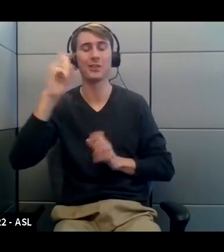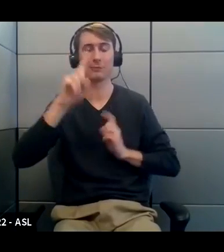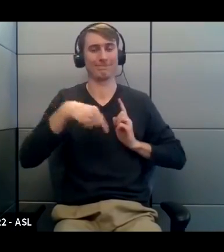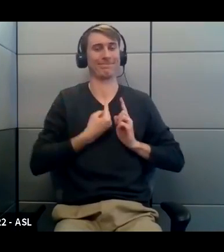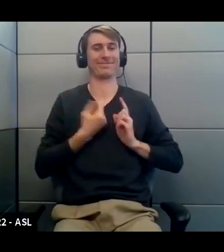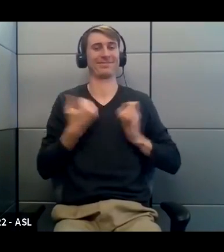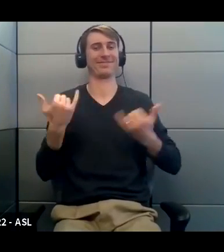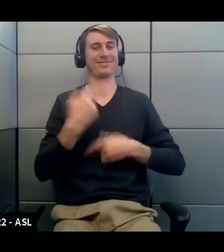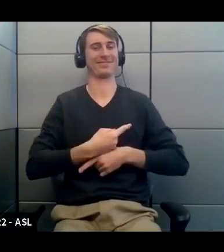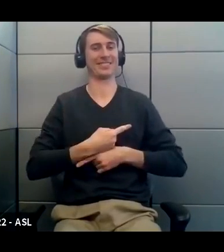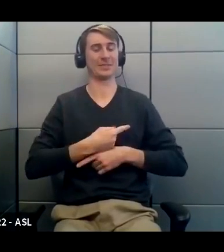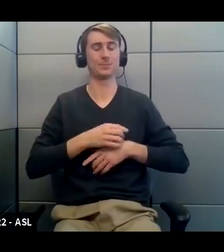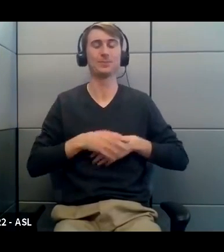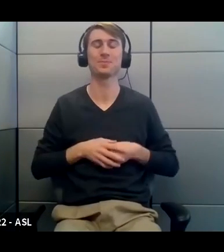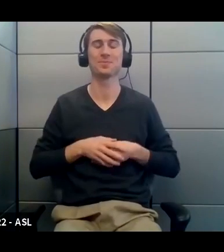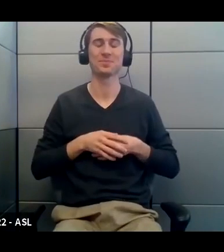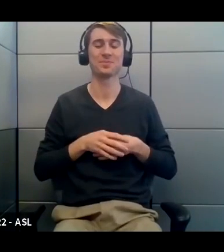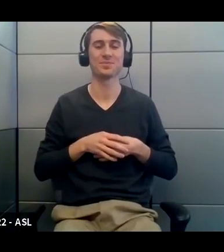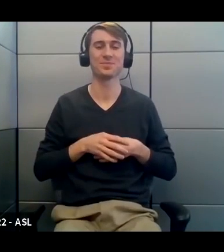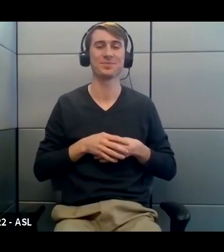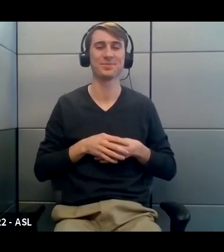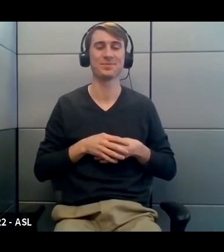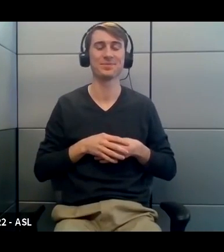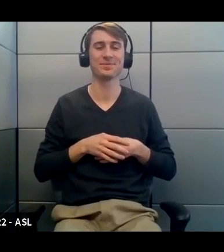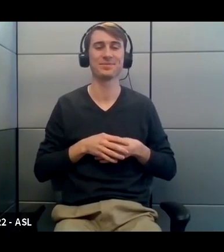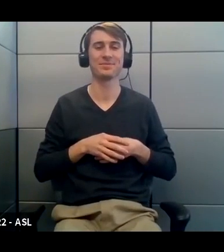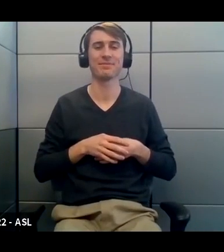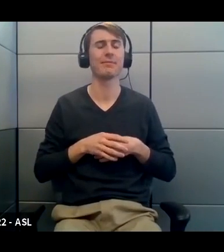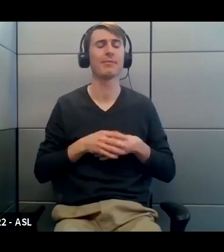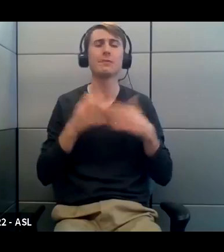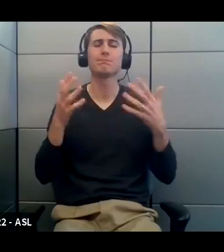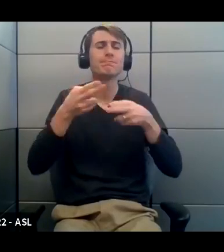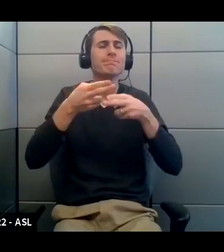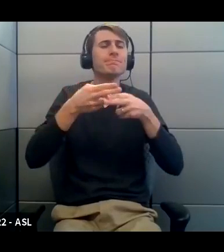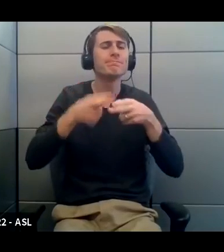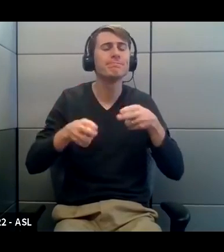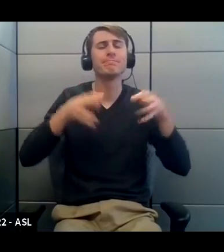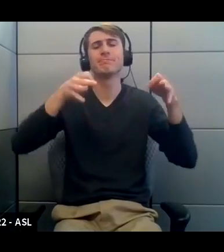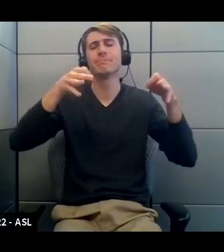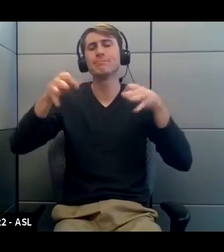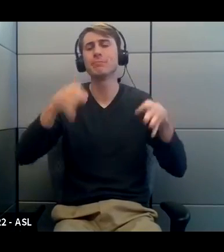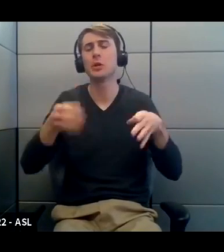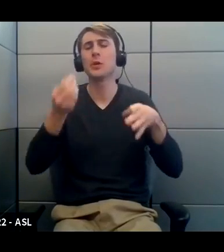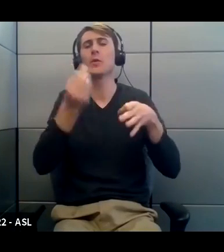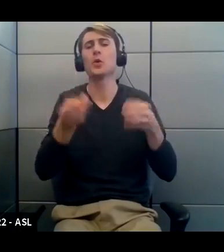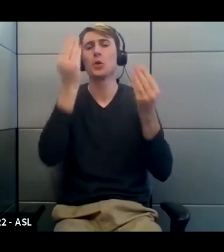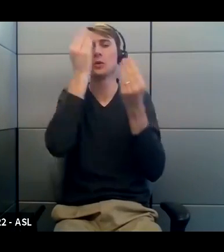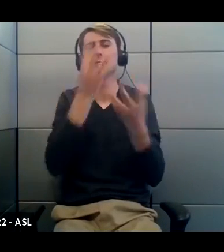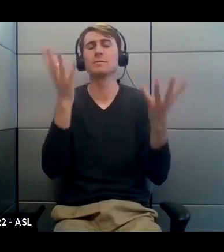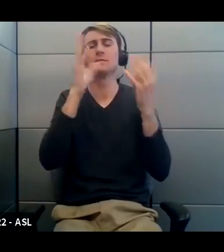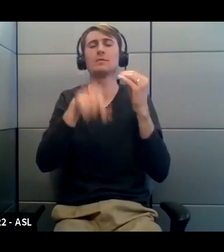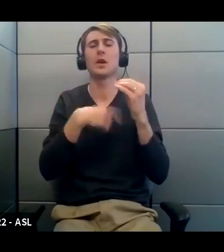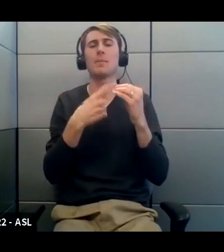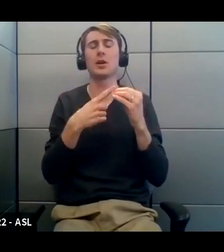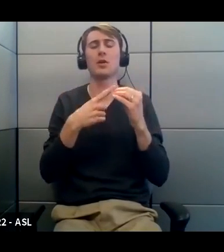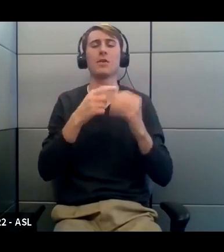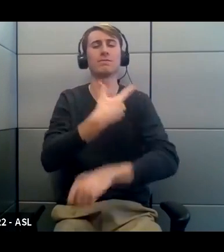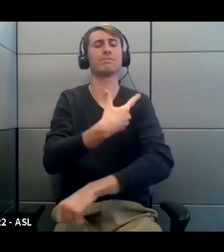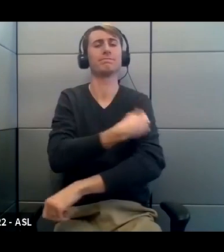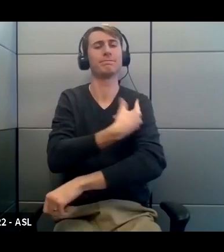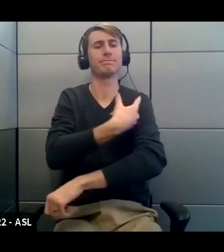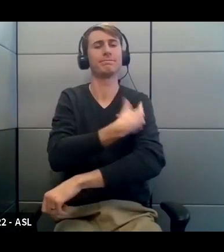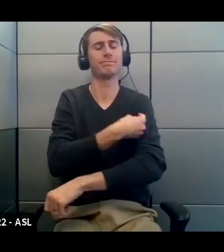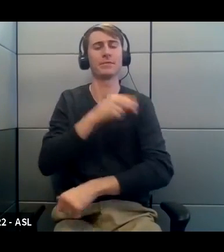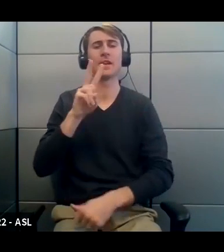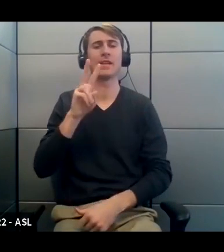department team. So I just want to give a couple quick updates on COVID-19 vaccines so that people